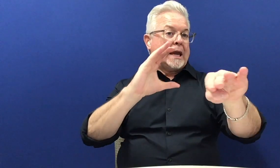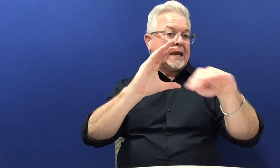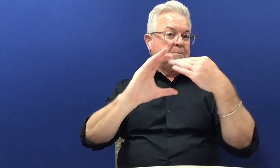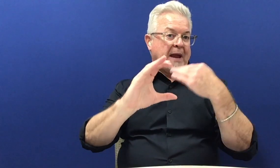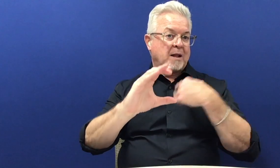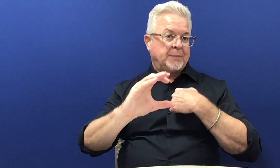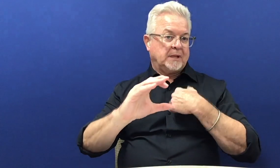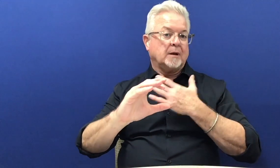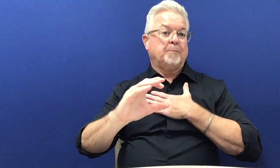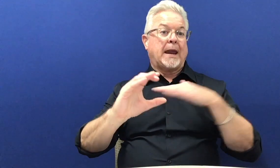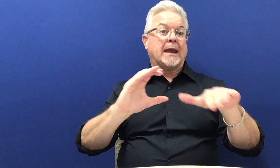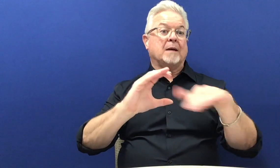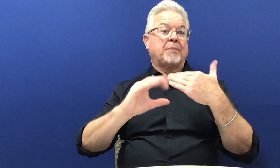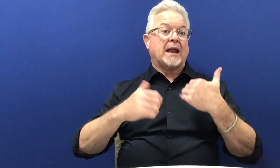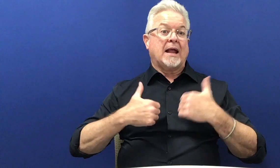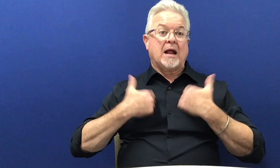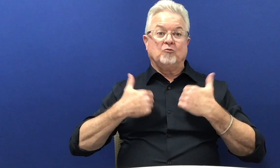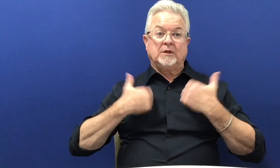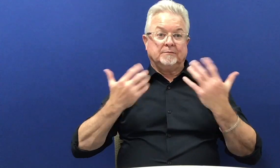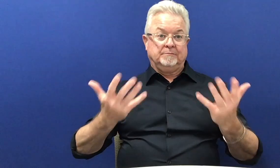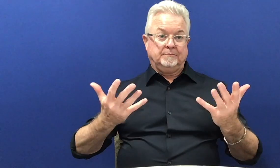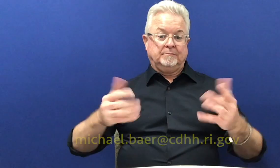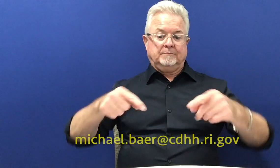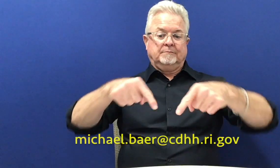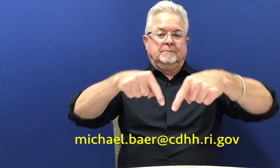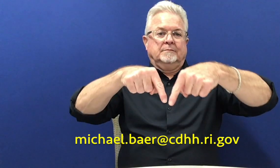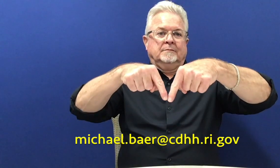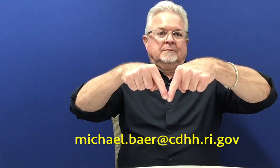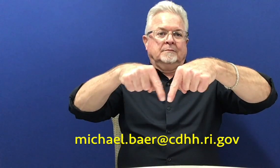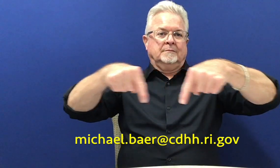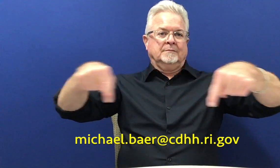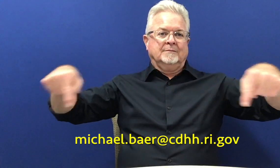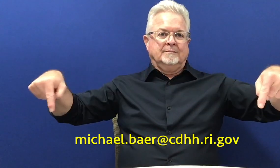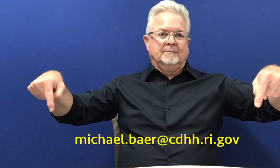Or you can email me. And my email address is right here.